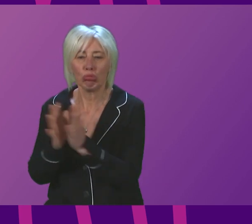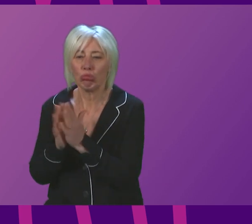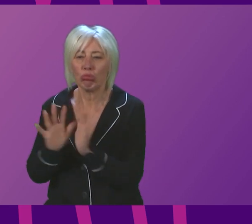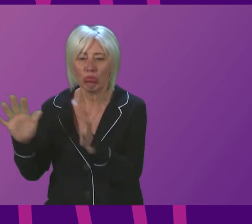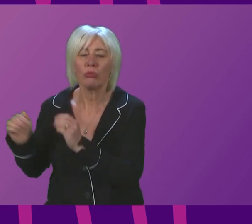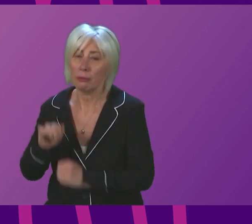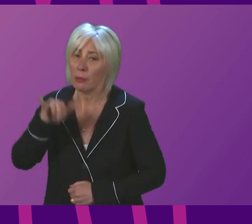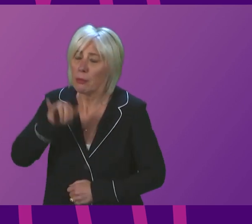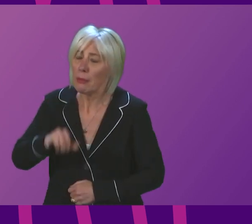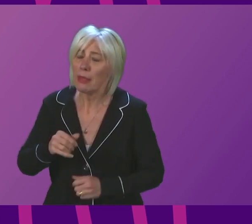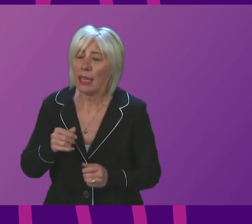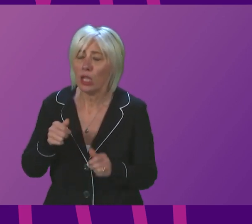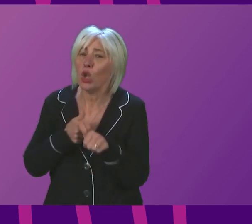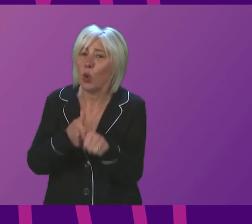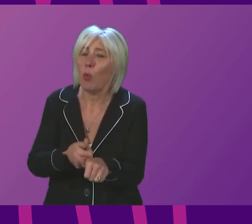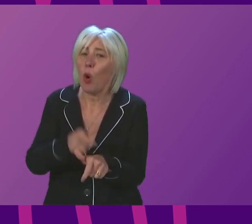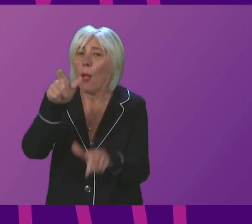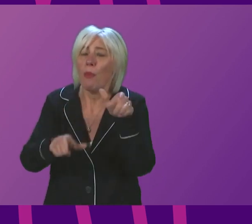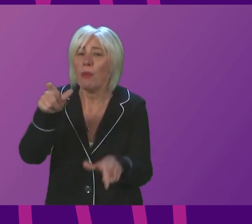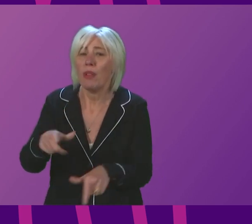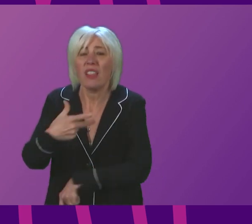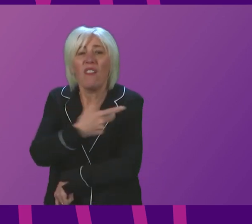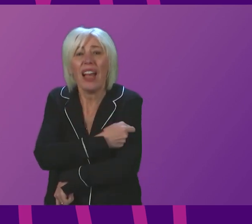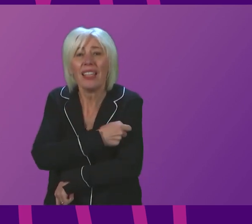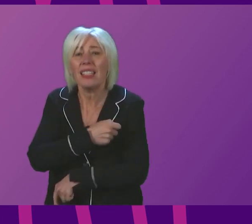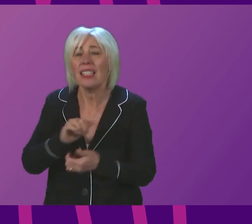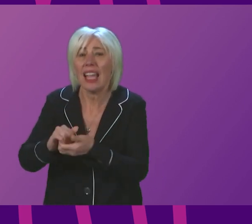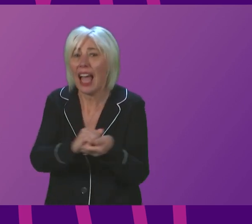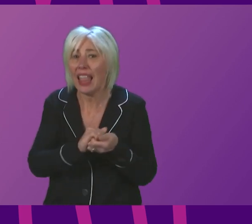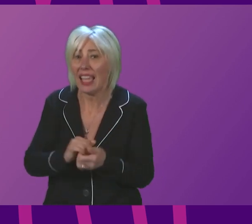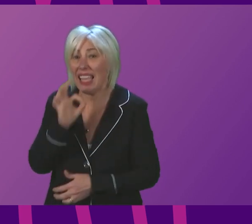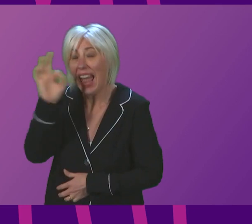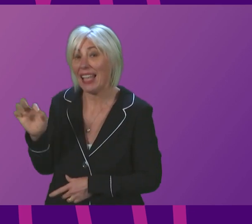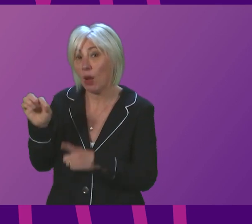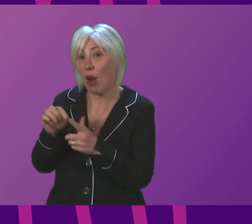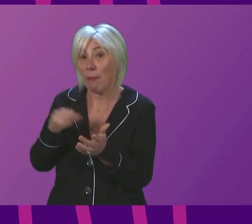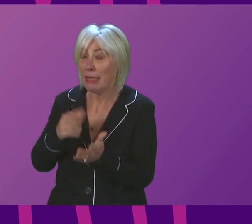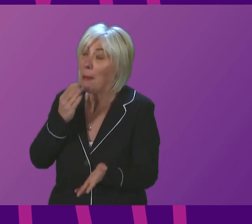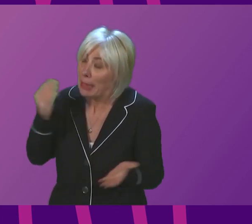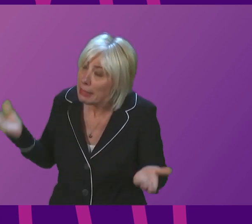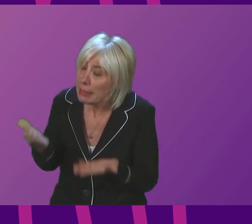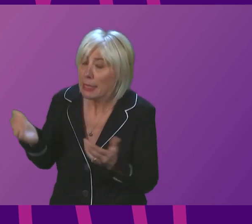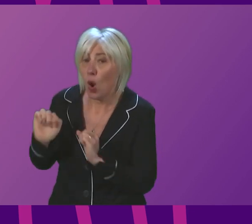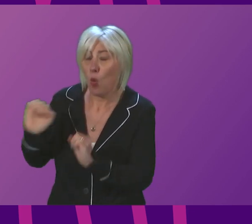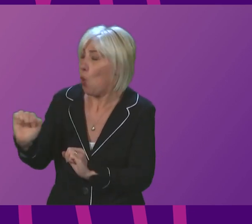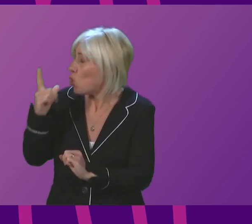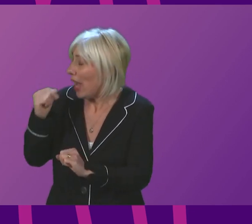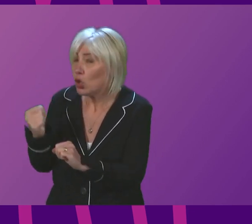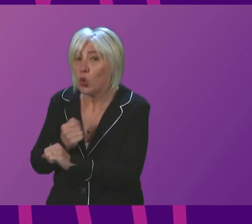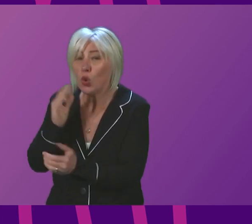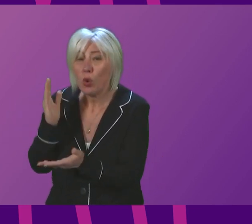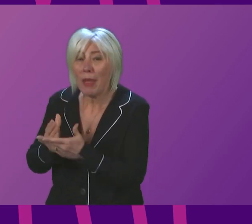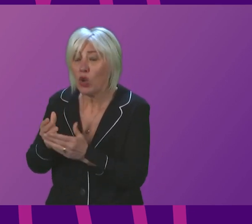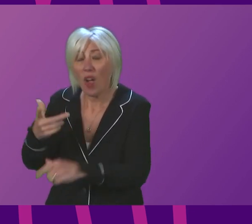of the People's Vaccine Alliance. certainly call on the Prime Minister to take whatever action he can to ensure that we get vaccines